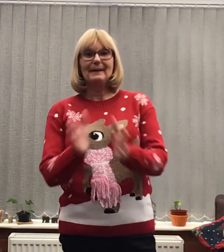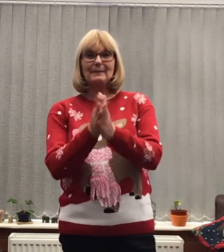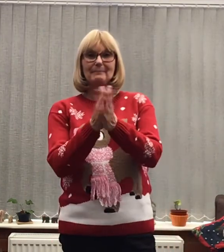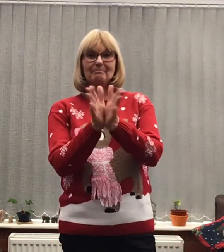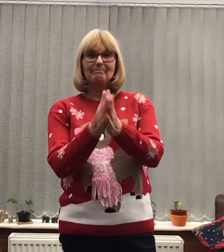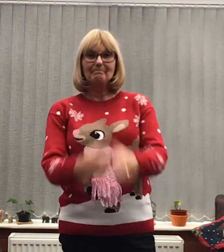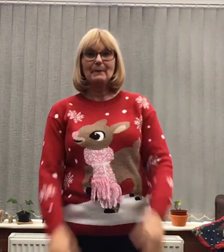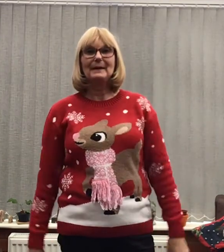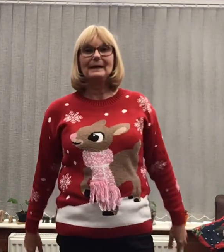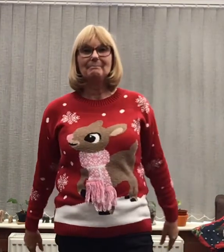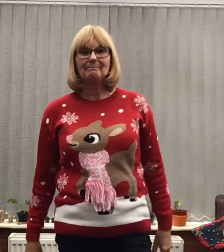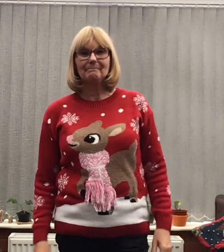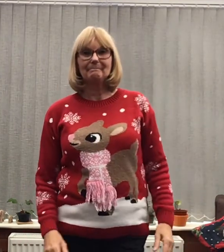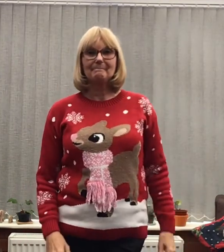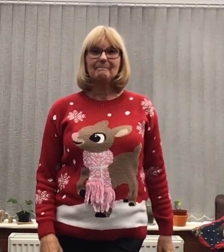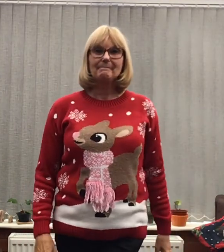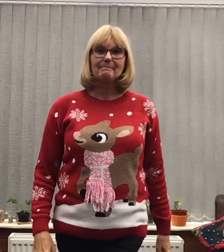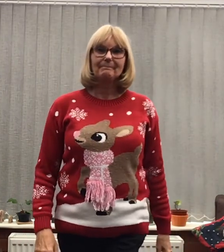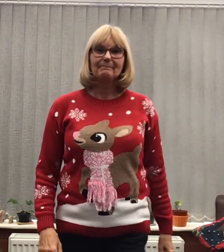Bye bye Fine Do on You can make no